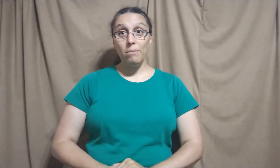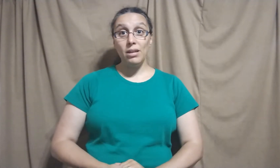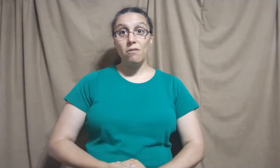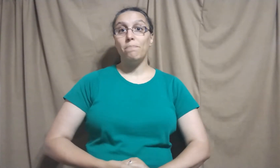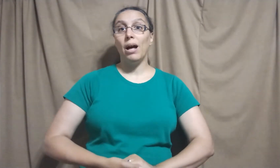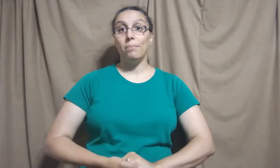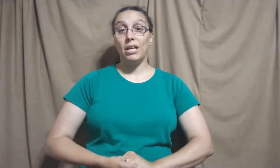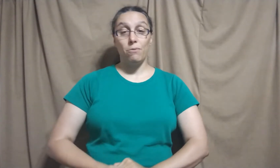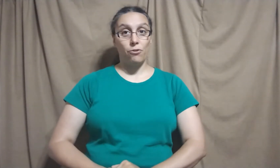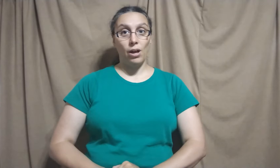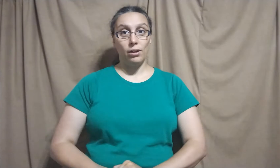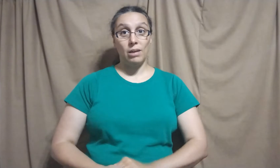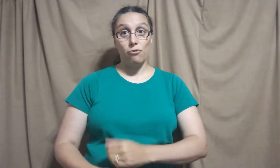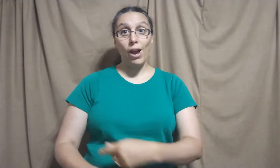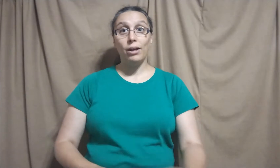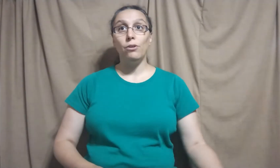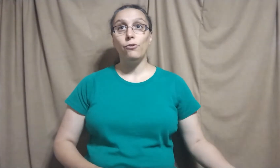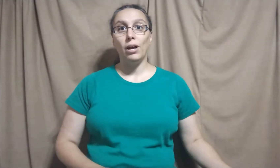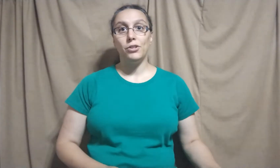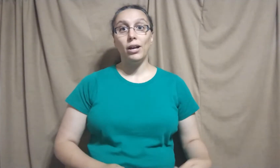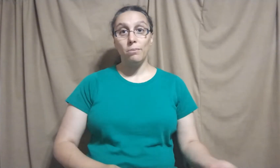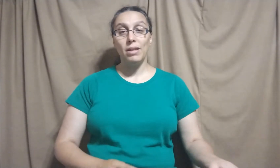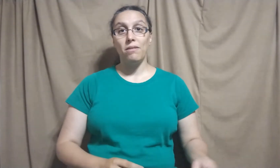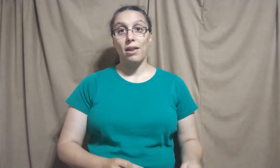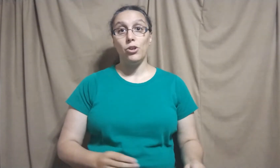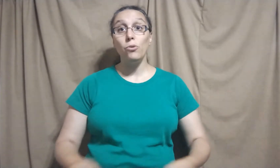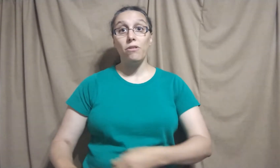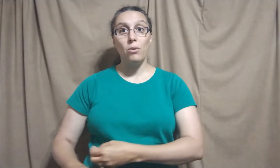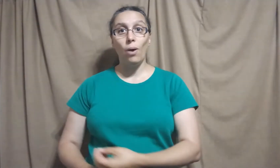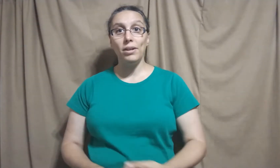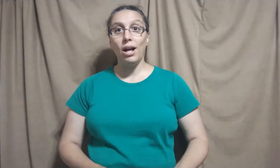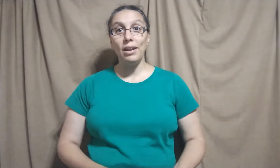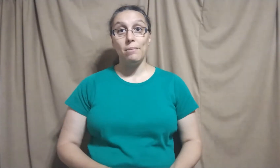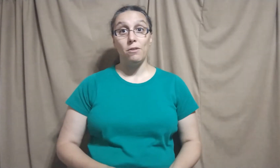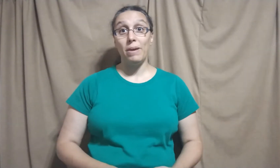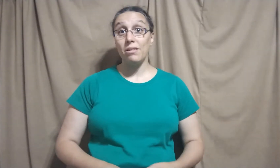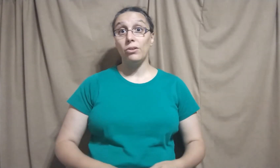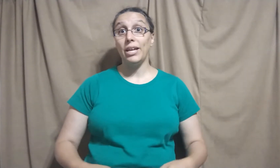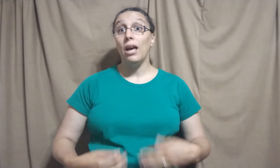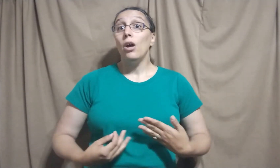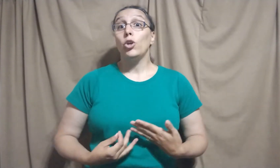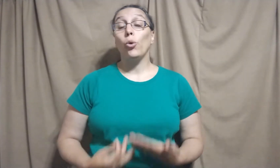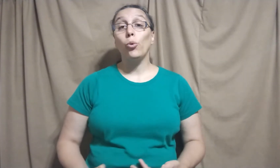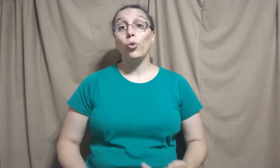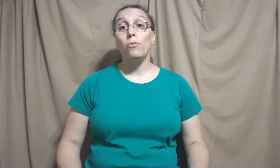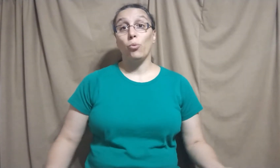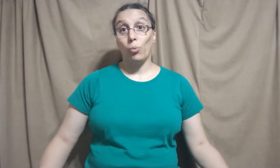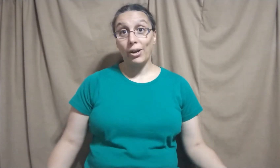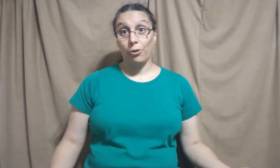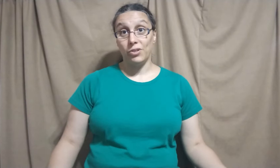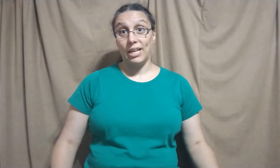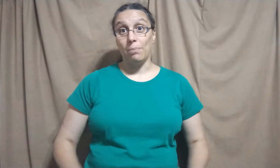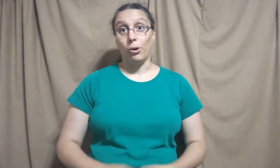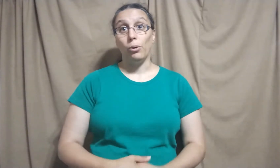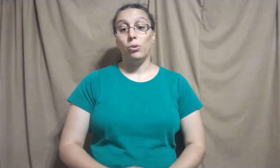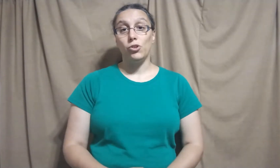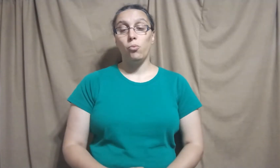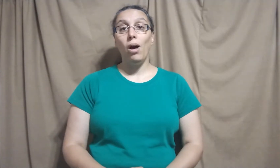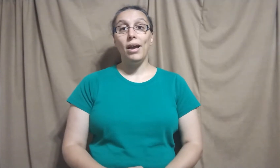minutes, keeps track of documents and notes and whatnot, and is basically your group's record keeper, which is why